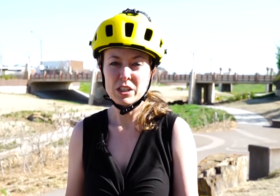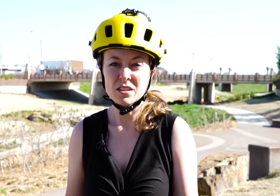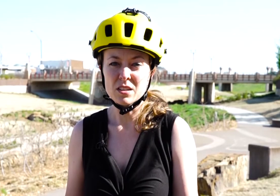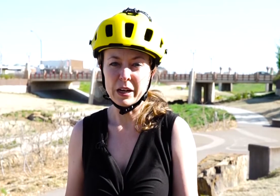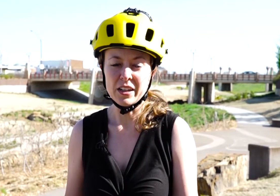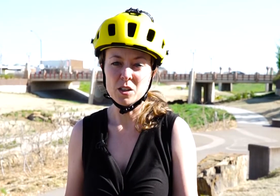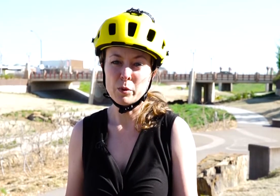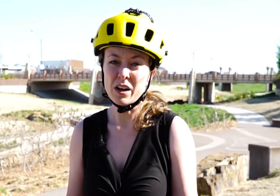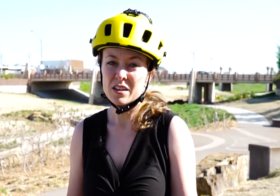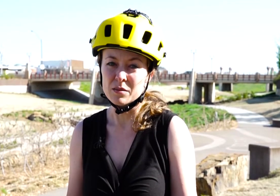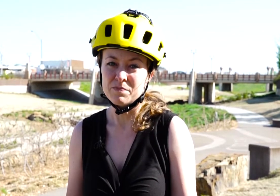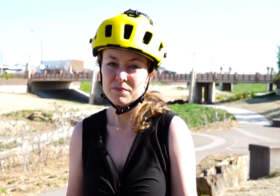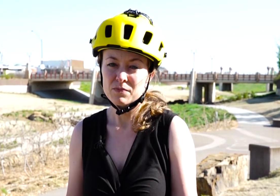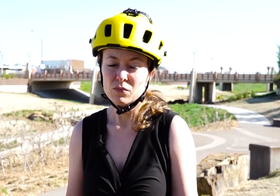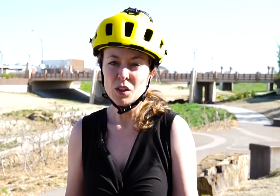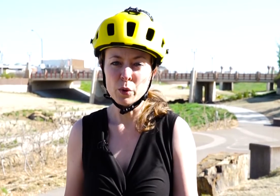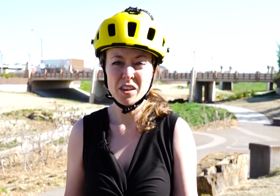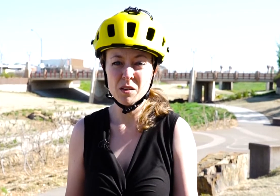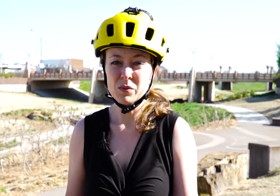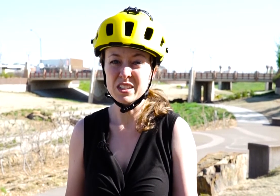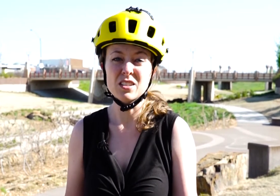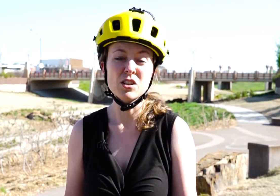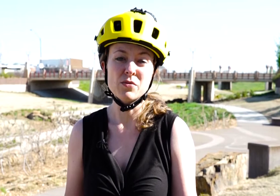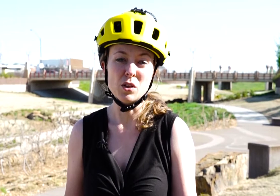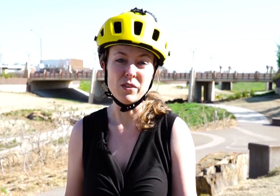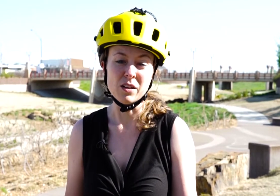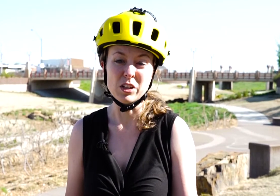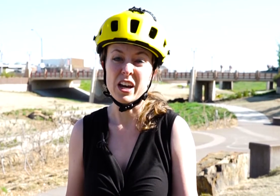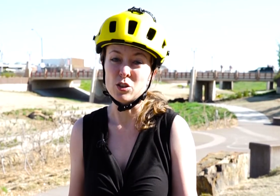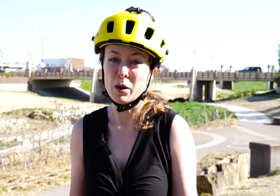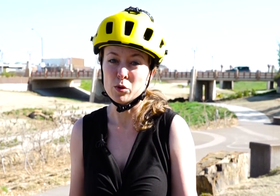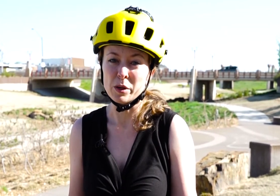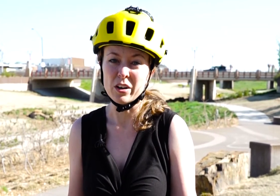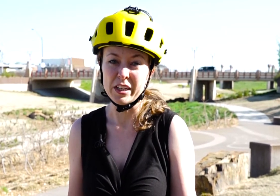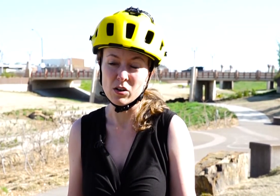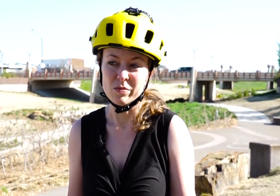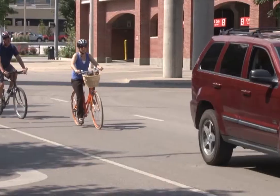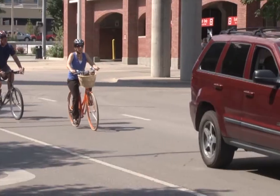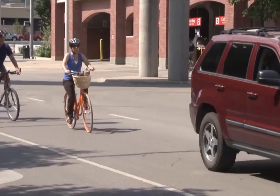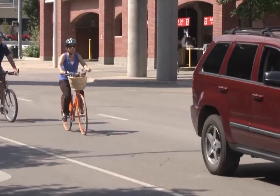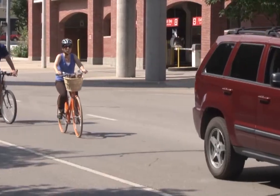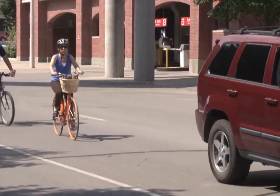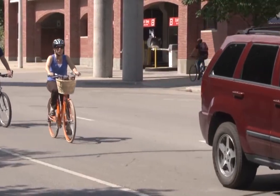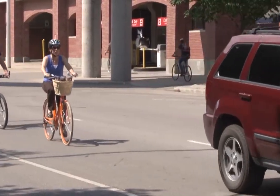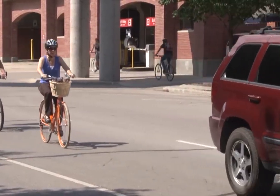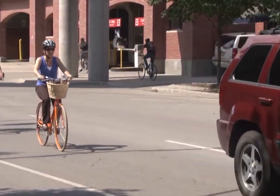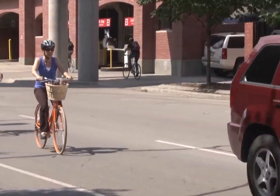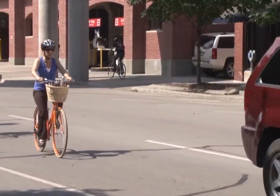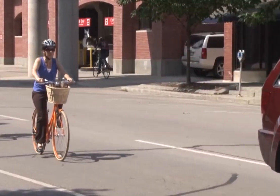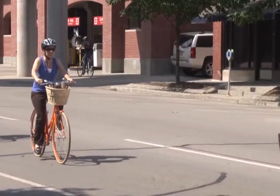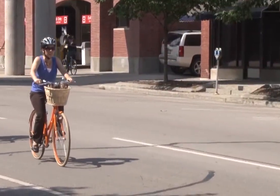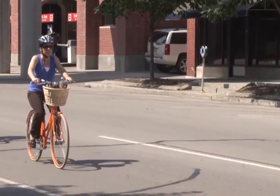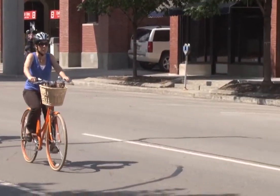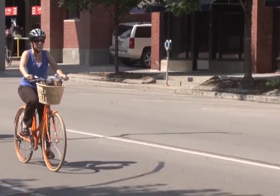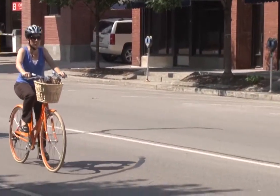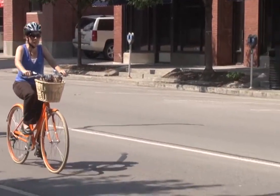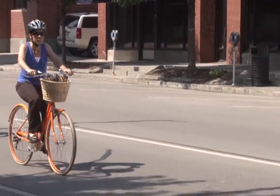reasons that biking is pretty awesome. One of them is it's good for the environment, as you probably already know. If you choose to ride your bike instead of driving, can